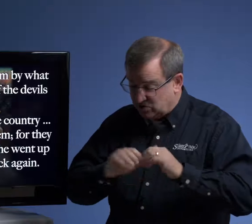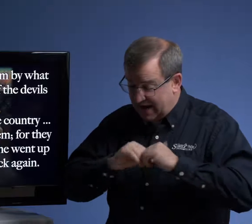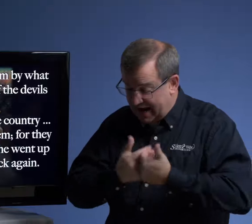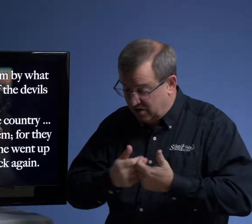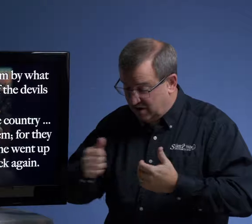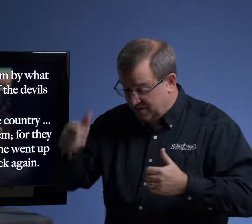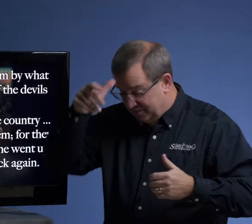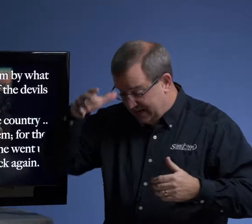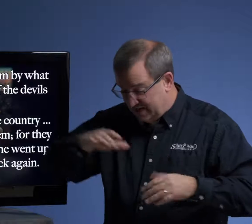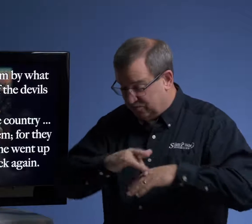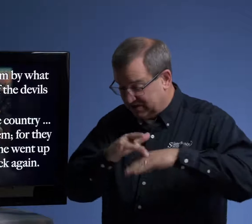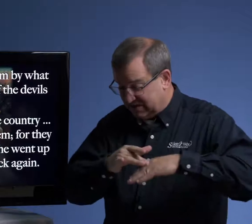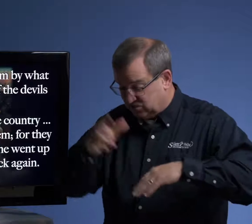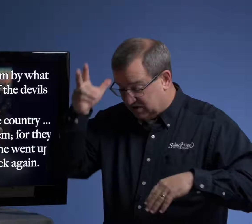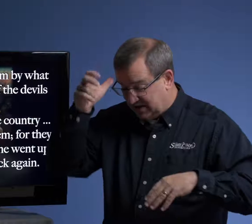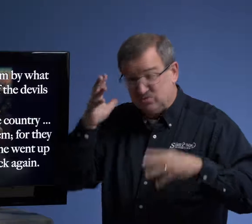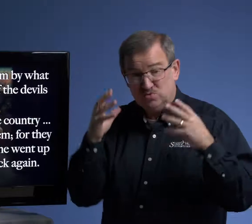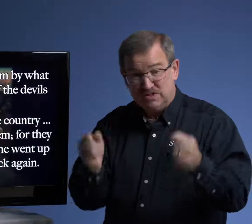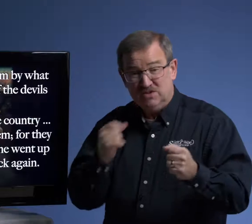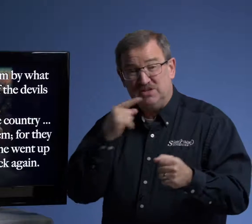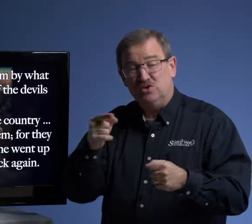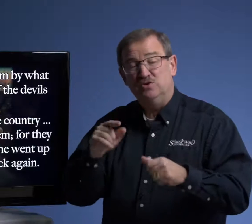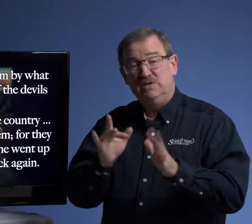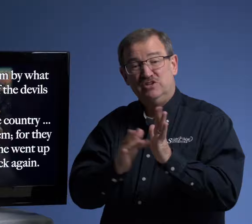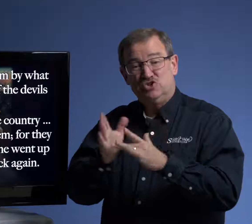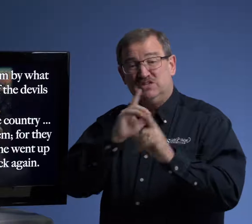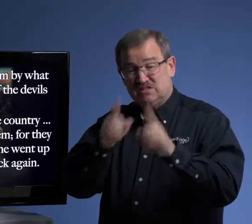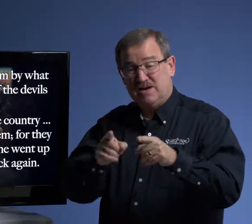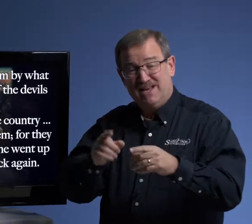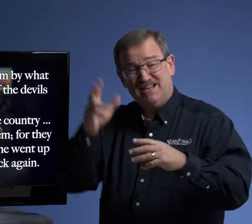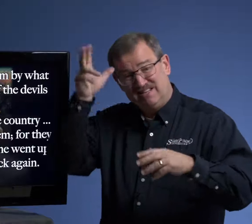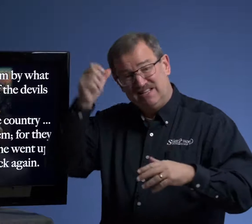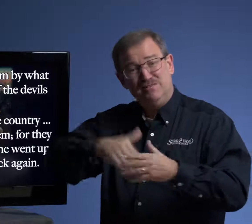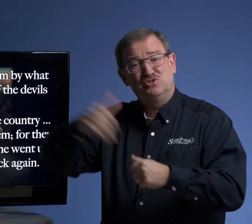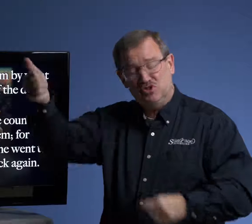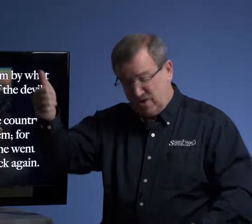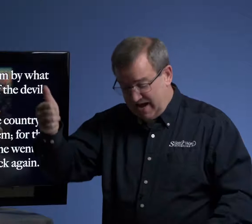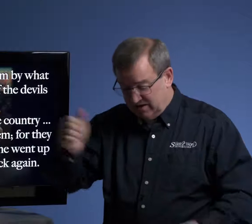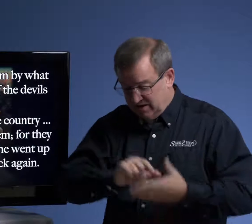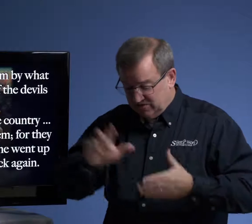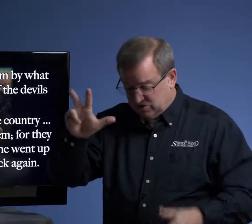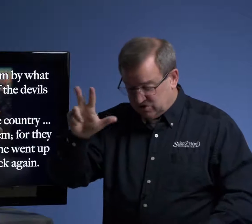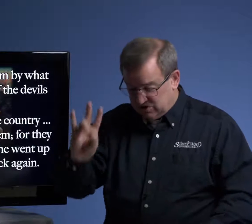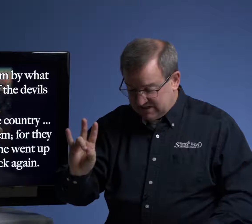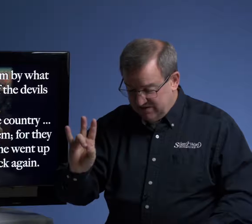or how the man possessed with the devils was healed. They told him Jesus commanded the demons to go out. Verse 37,